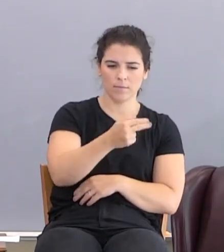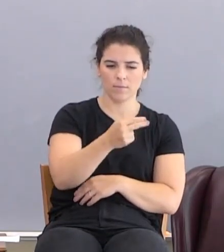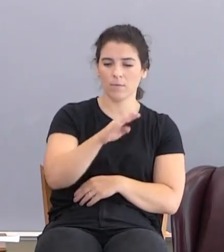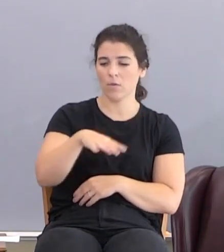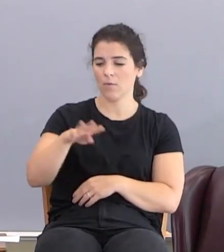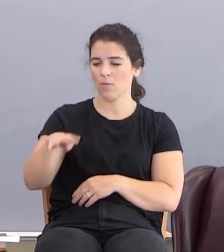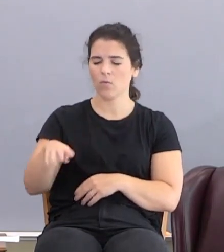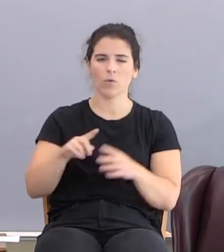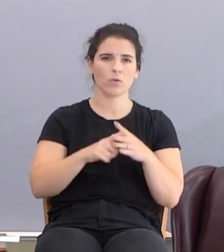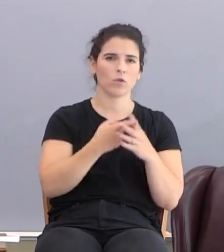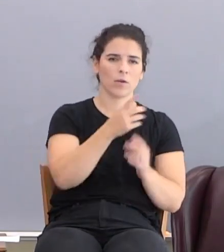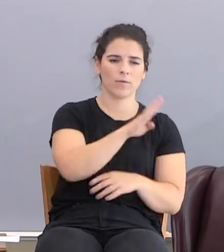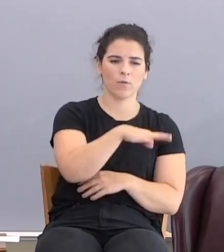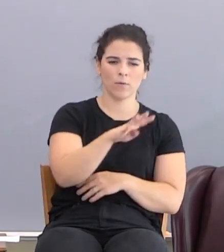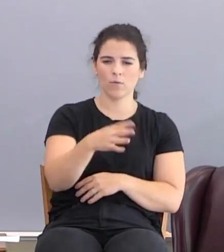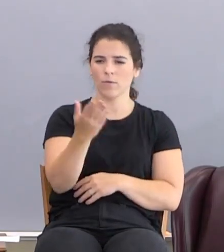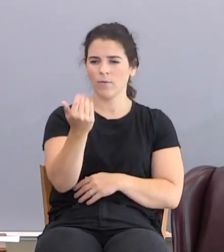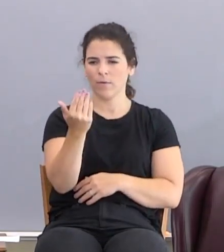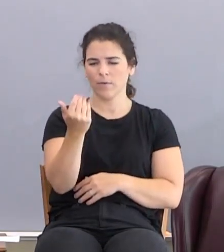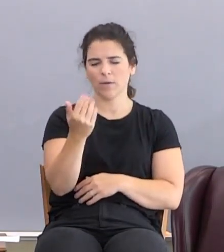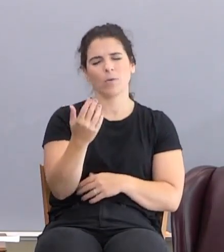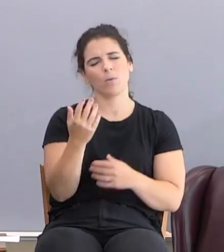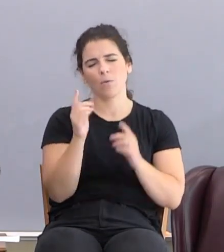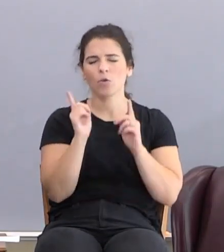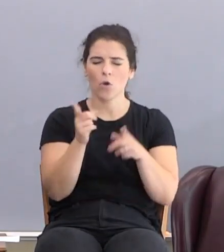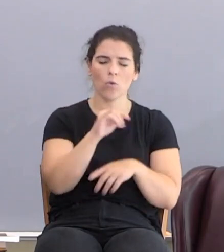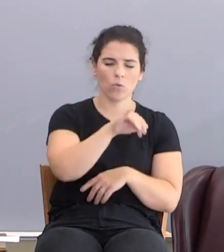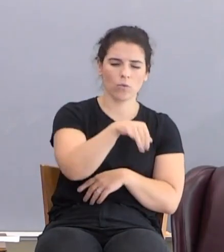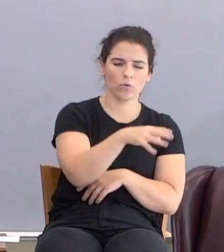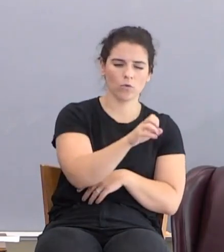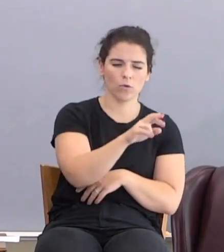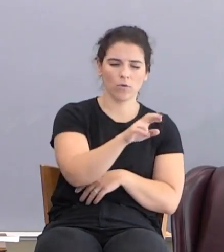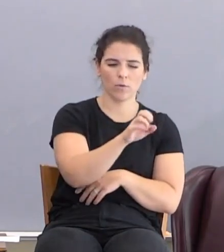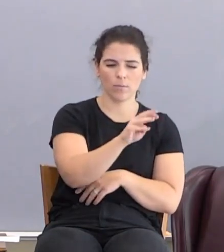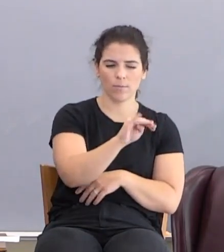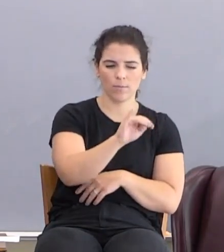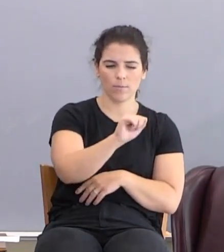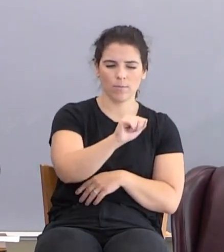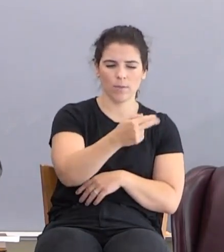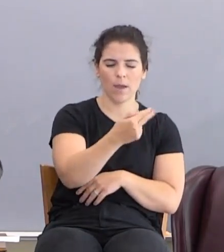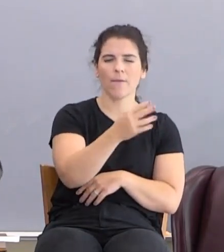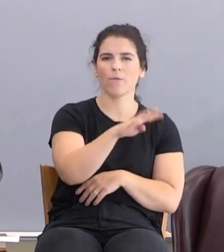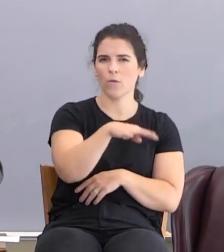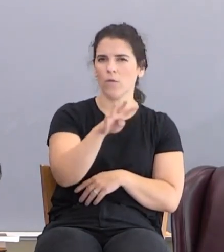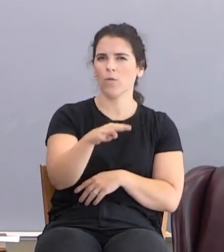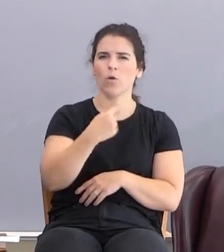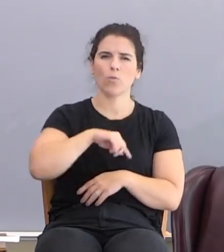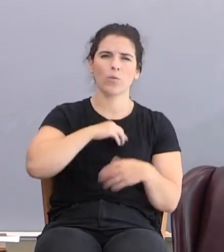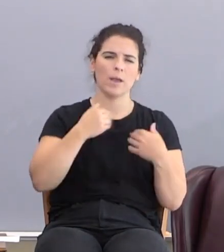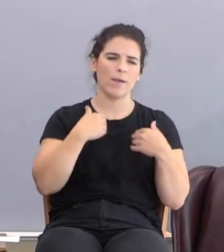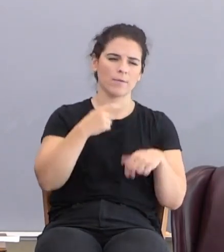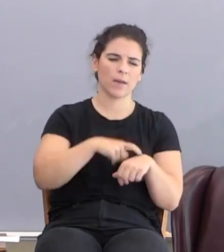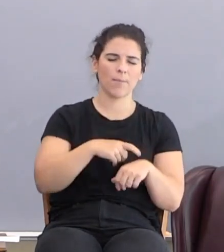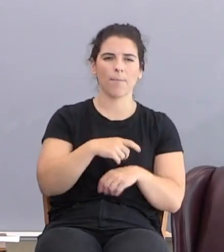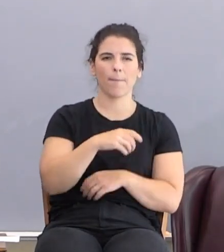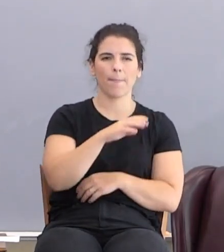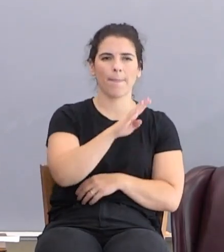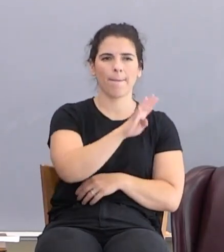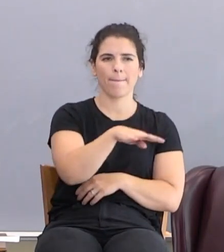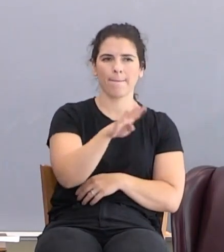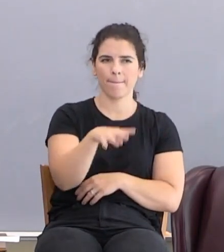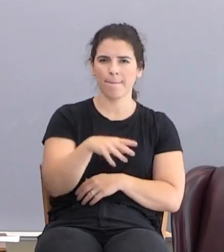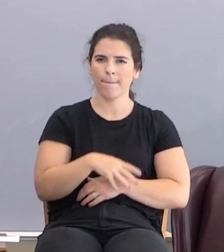down sometimes. Start in verse 15 and read down through the, look over there. We've got time. We'll take time. Jeremiah 44.